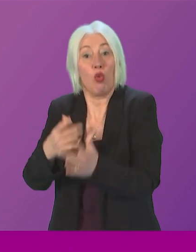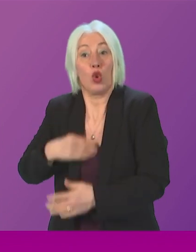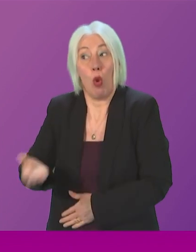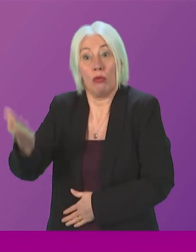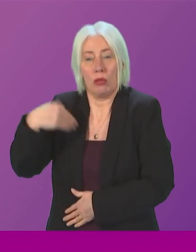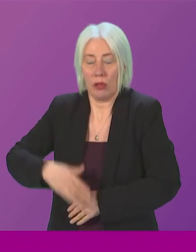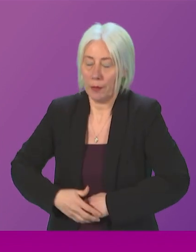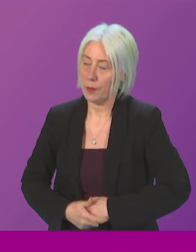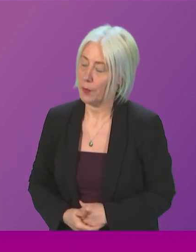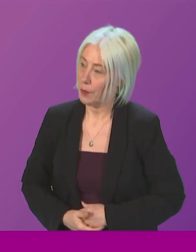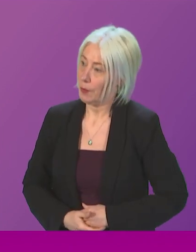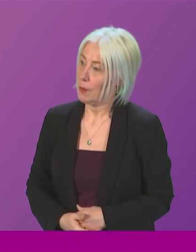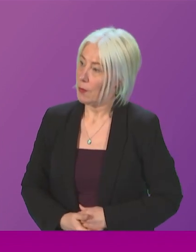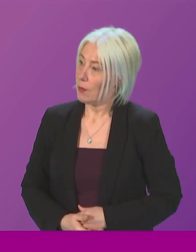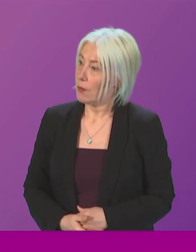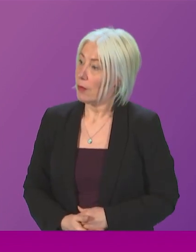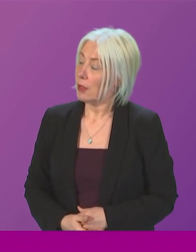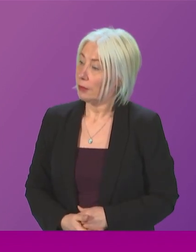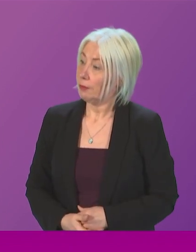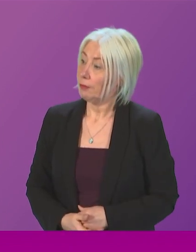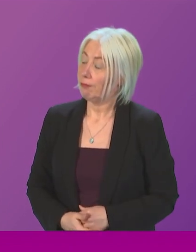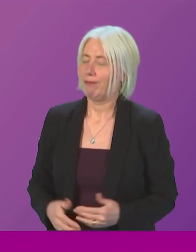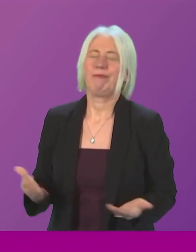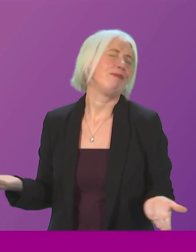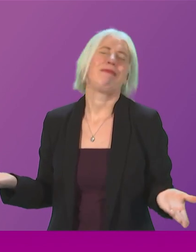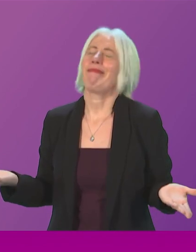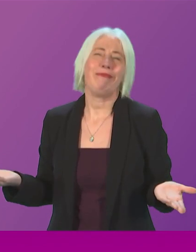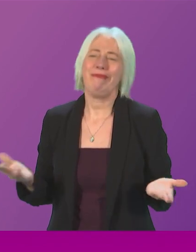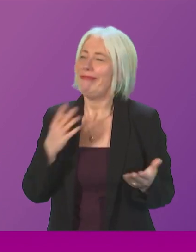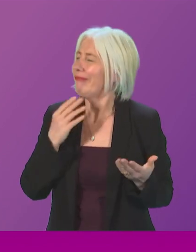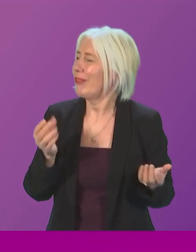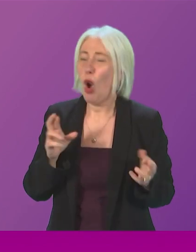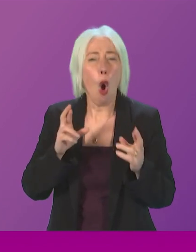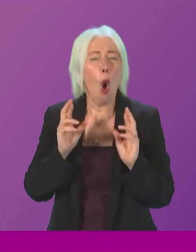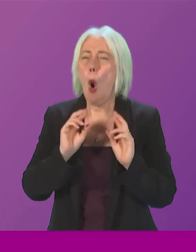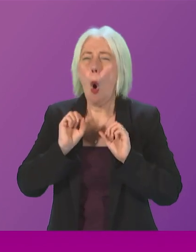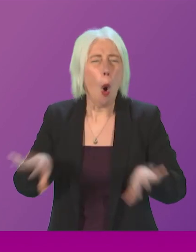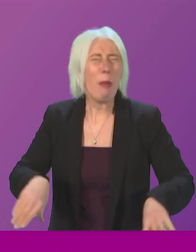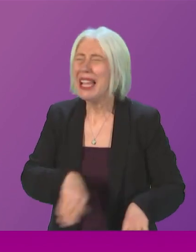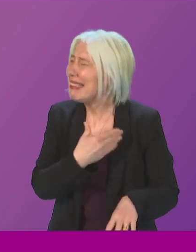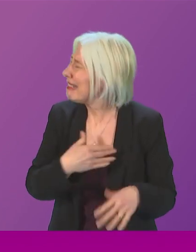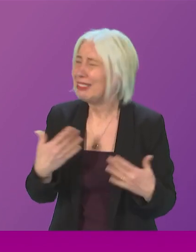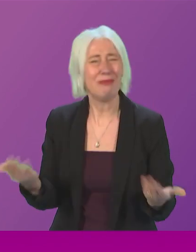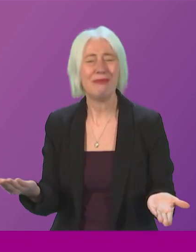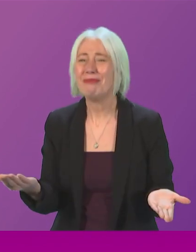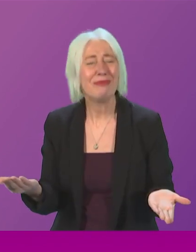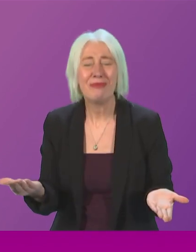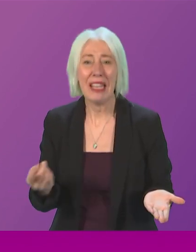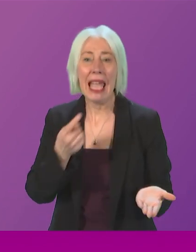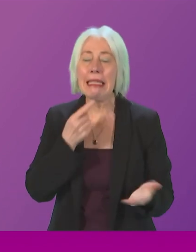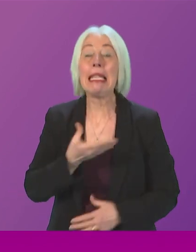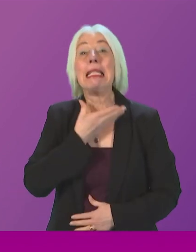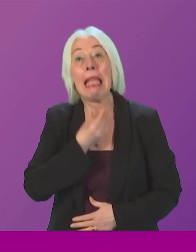Douglas Ross, this is absolutely hopeless from the First Minister. He said it was a